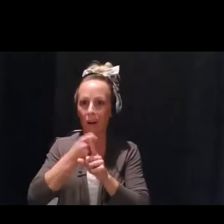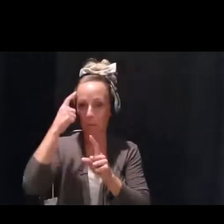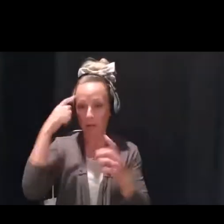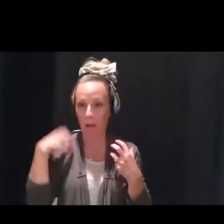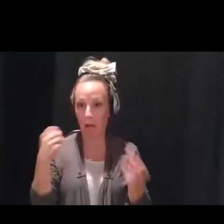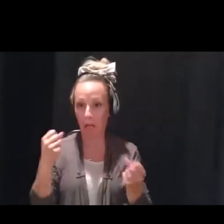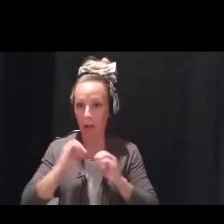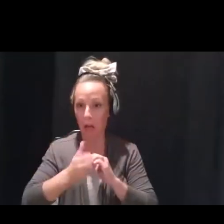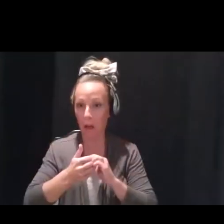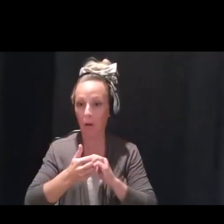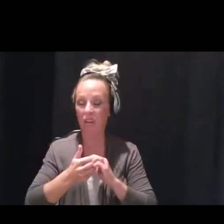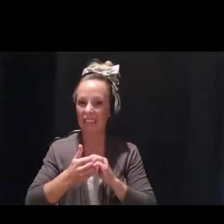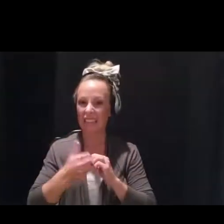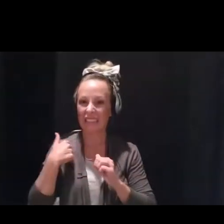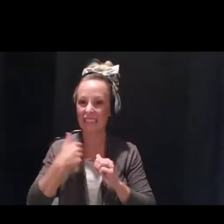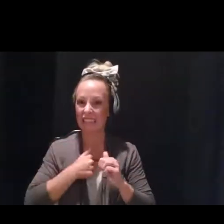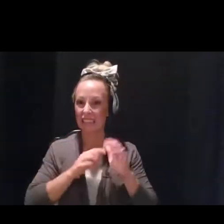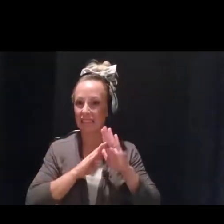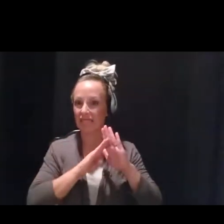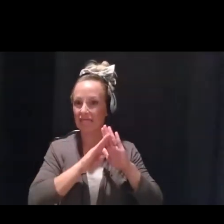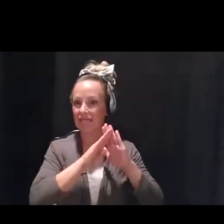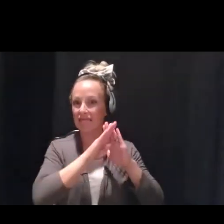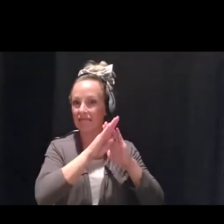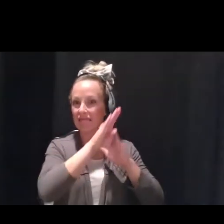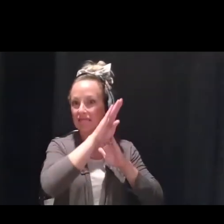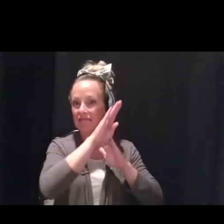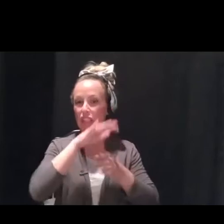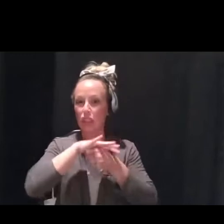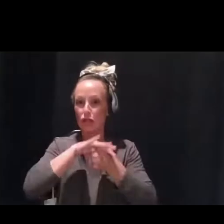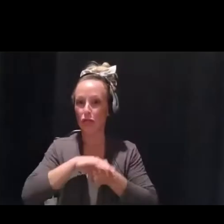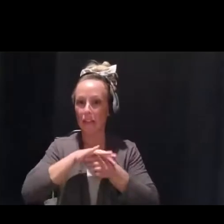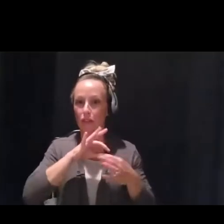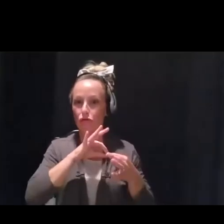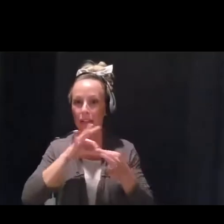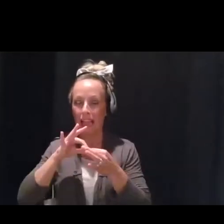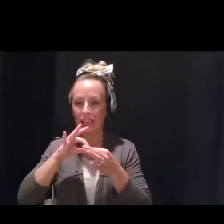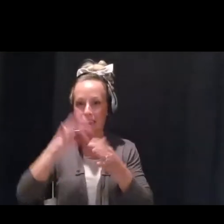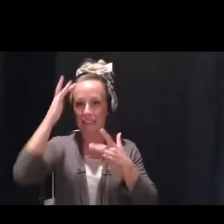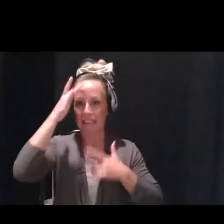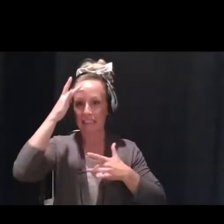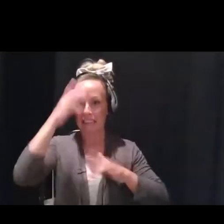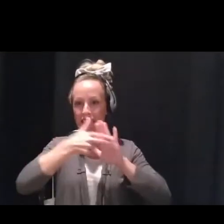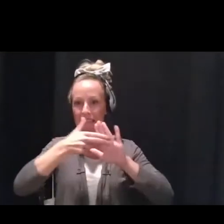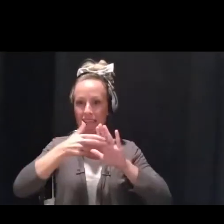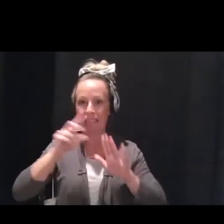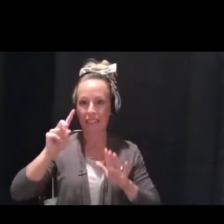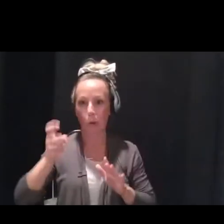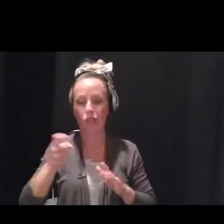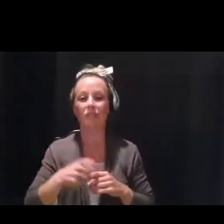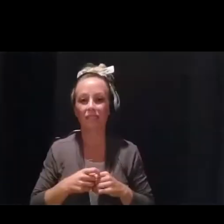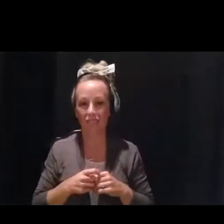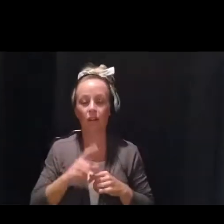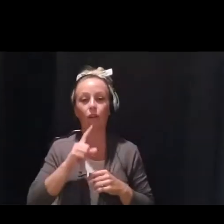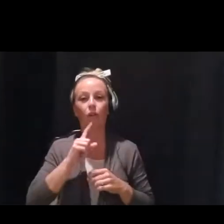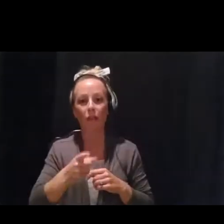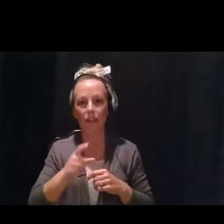that we are really increasing in stress-related disorders. The Johns Hopkins University did a survey